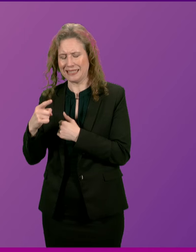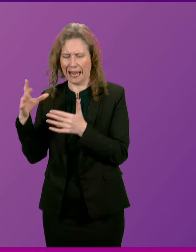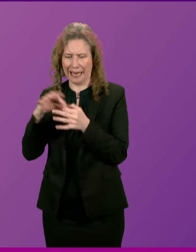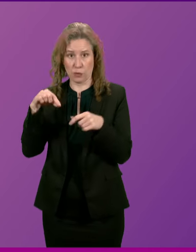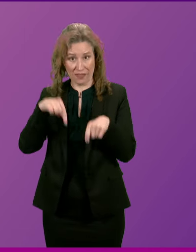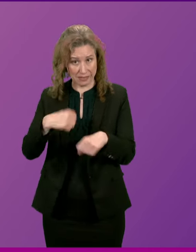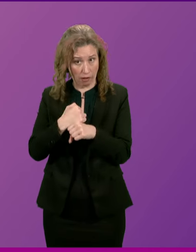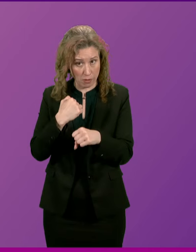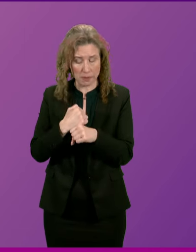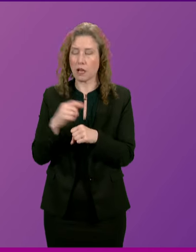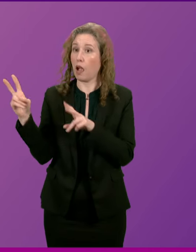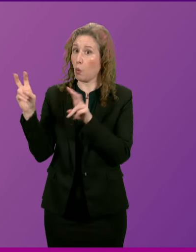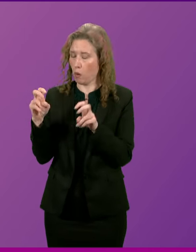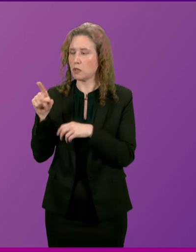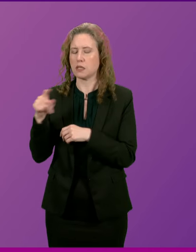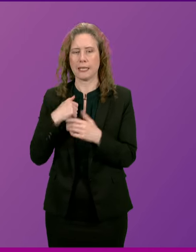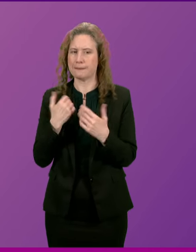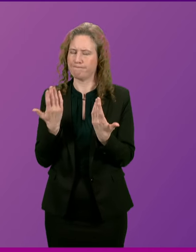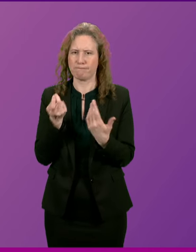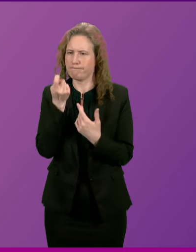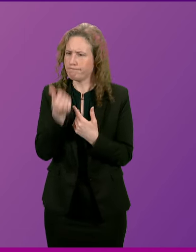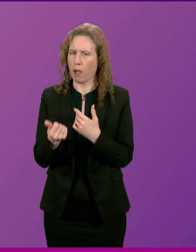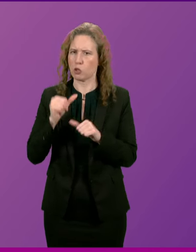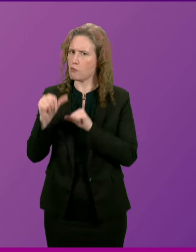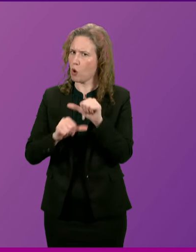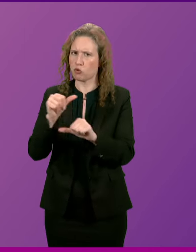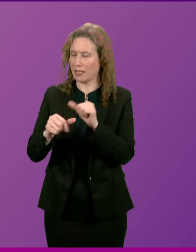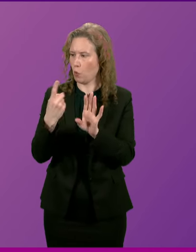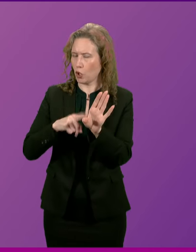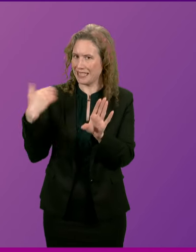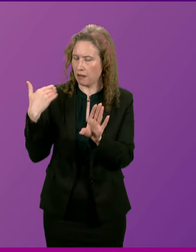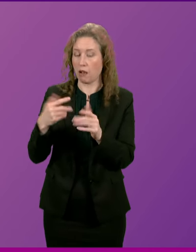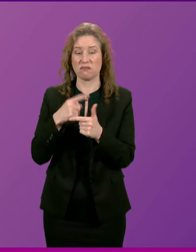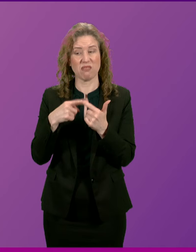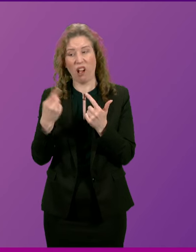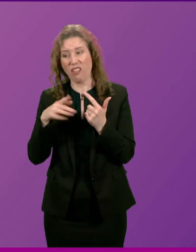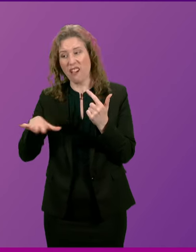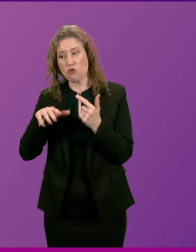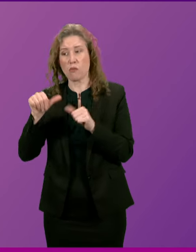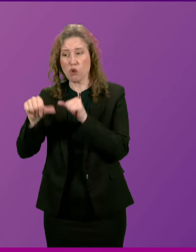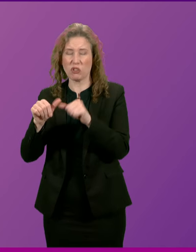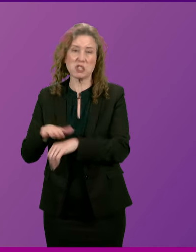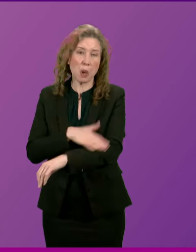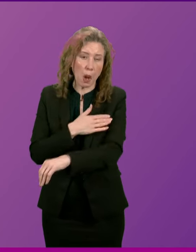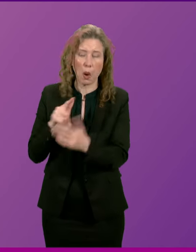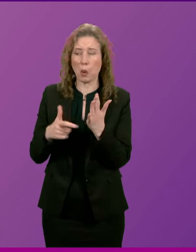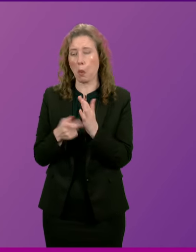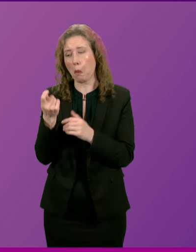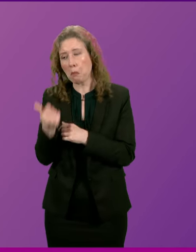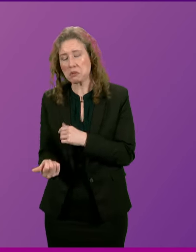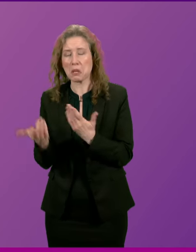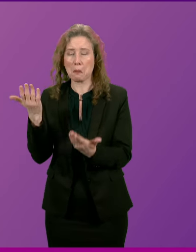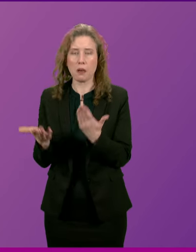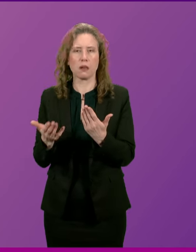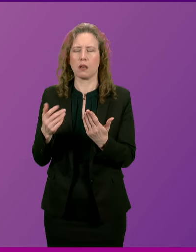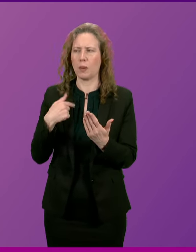to this Government's actions, and I quote, limited progress has been made over the last year. Progress in other areas is slow or not evident at all. And that